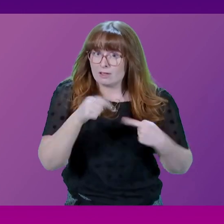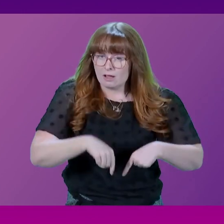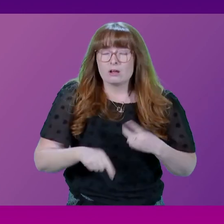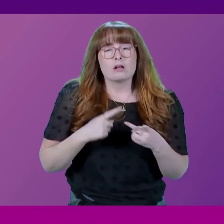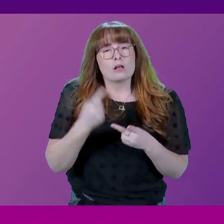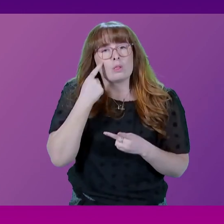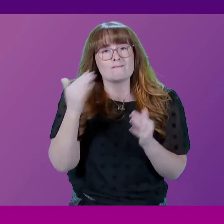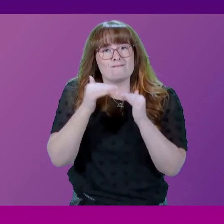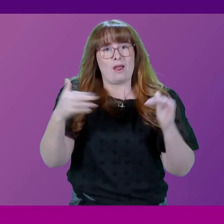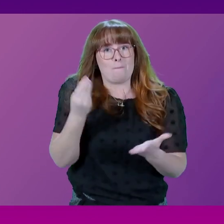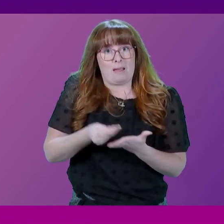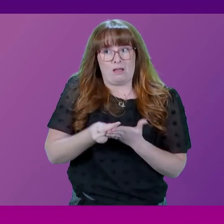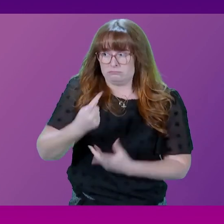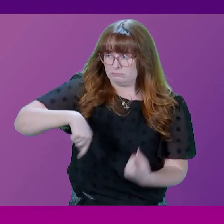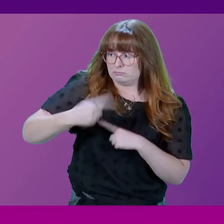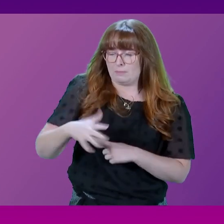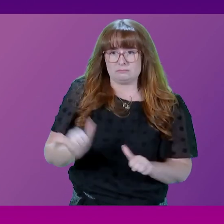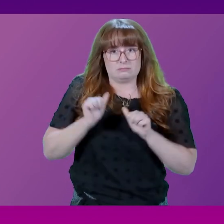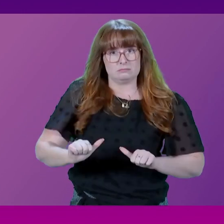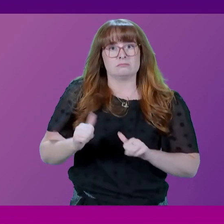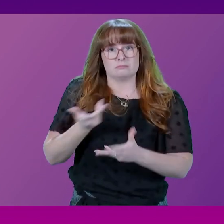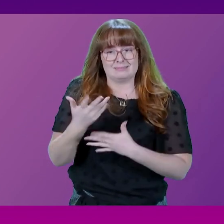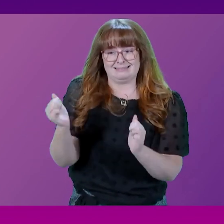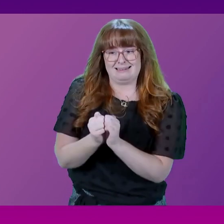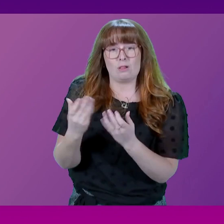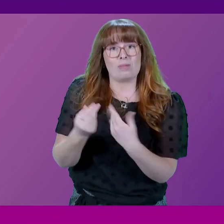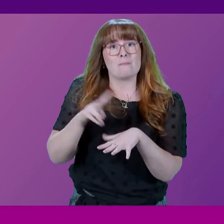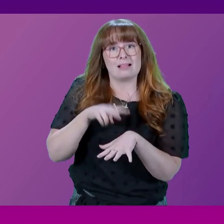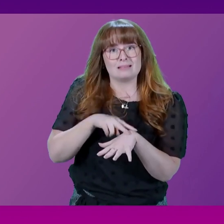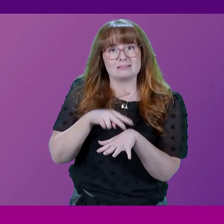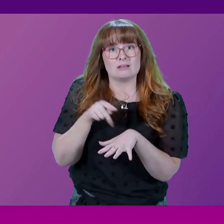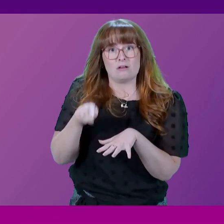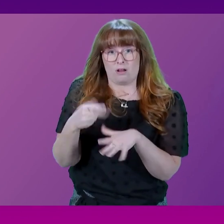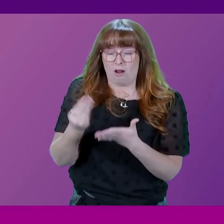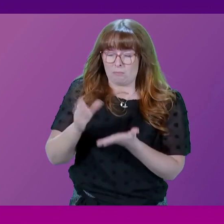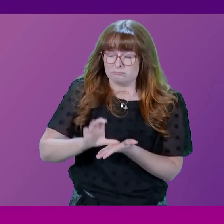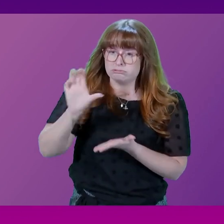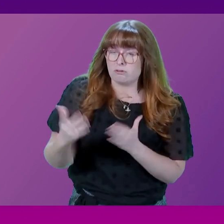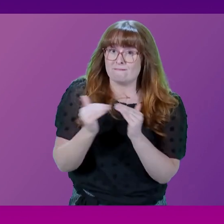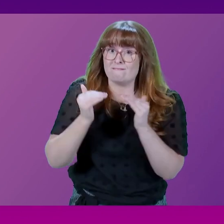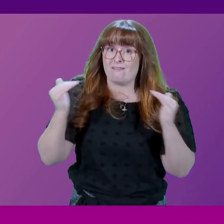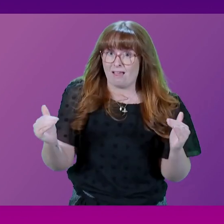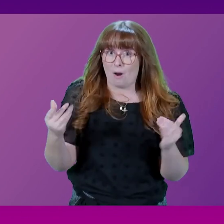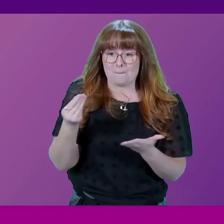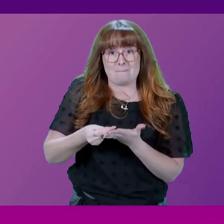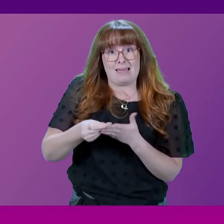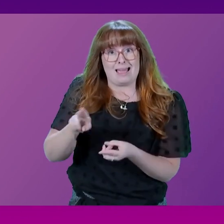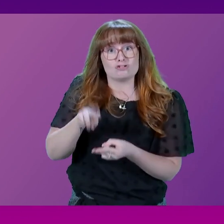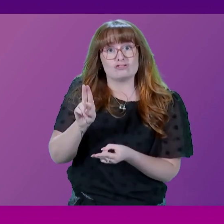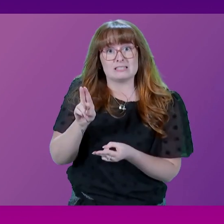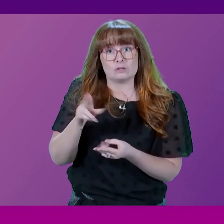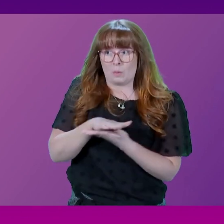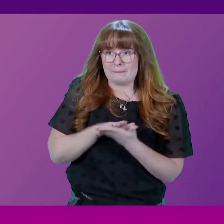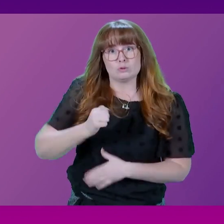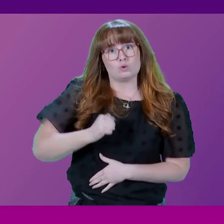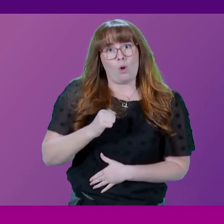pay, we have just concluded a deal with our police officers for a generous and a fair pay increase to them. That means in